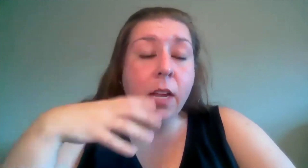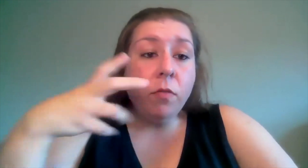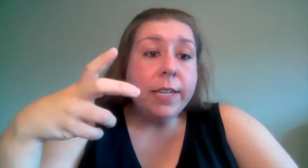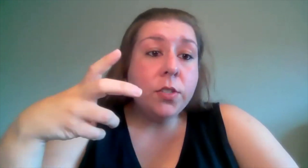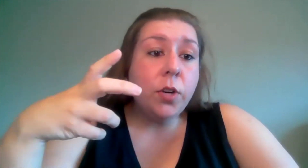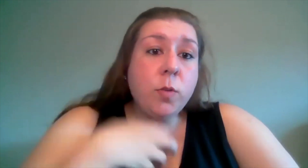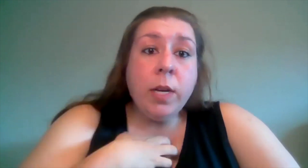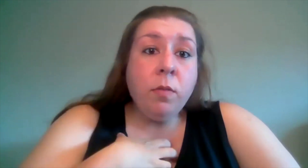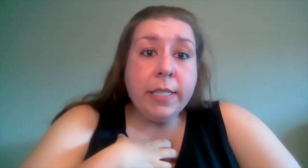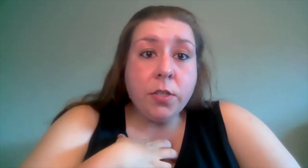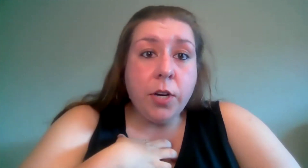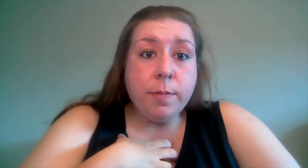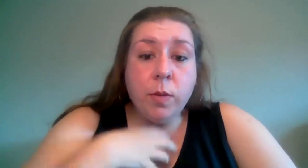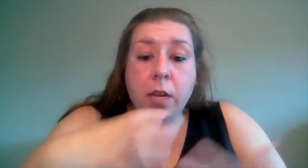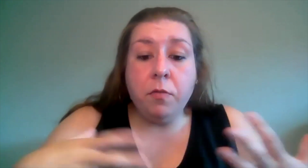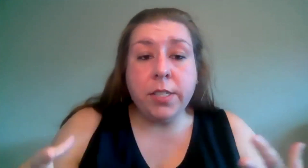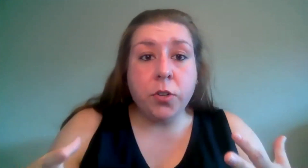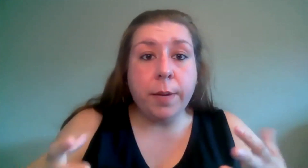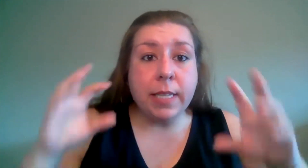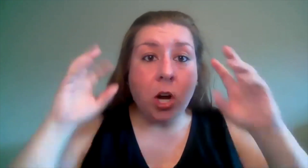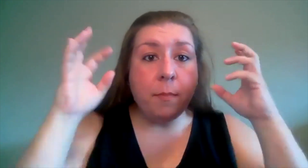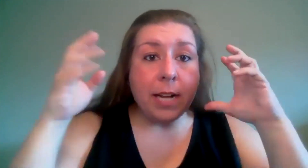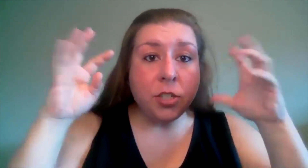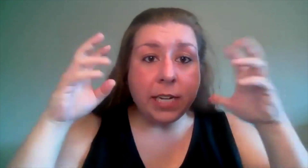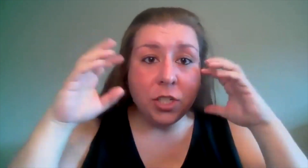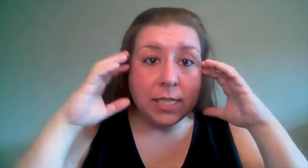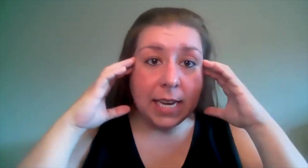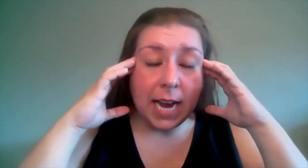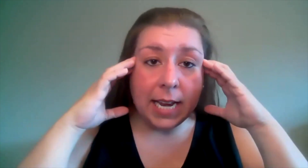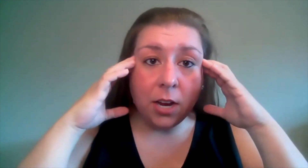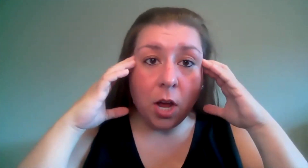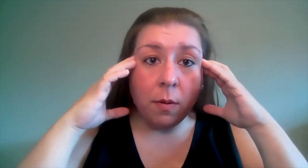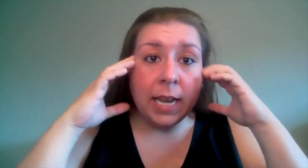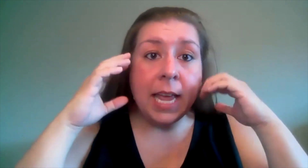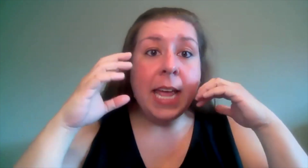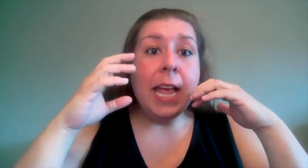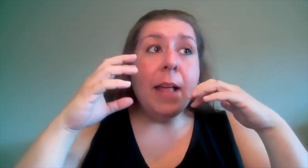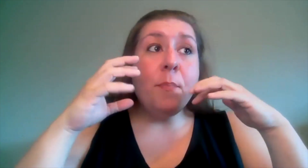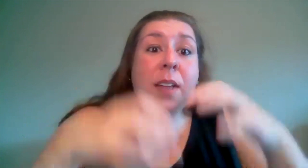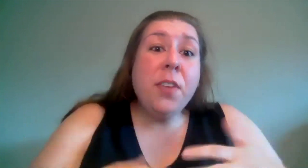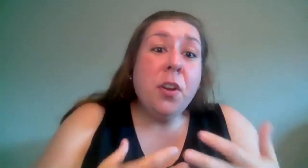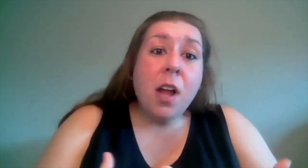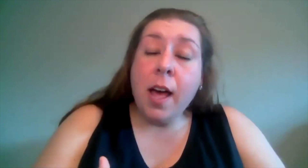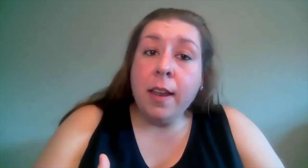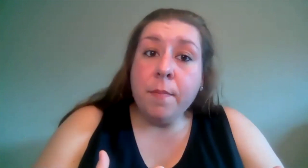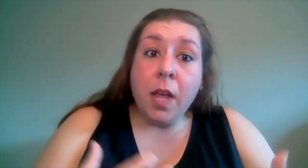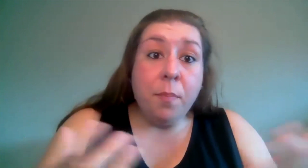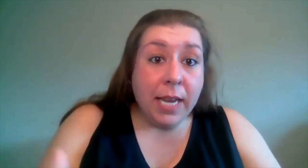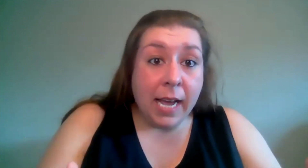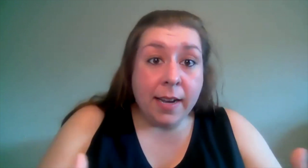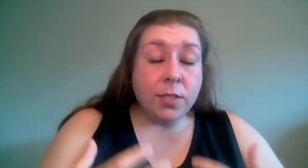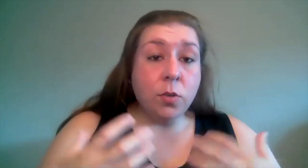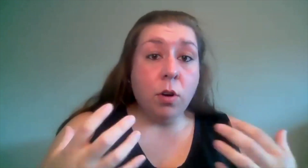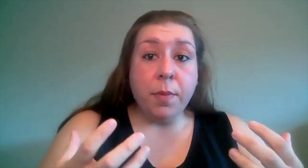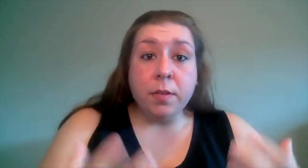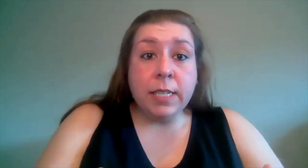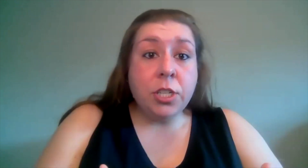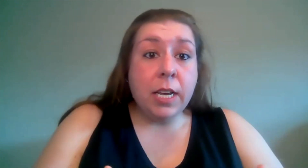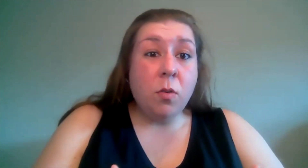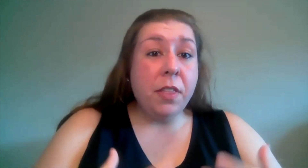can read scripts we read scripts we can read scripts and our imaginations can kind of get going but if you're not a pianist or a musician or